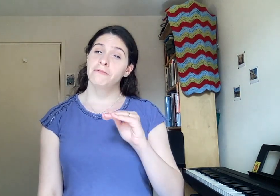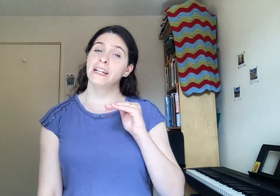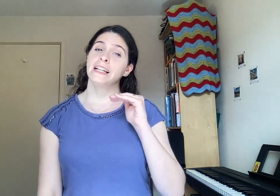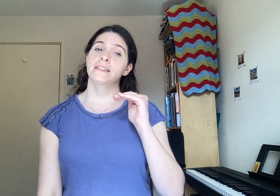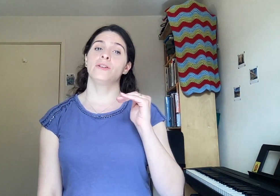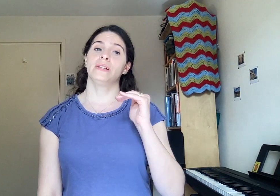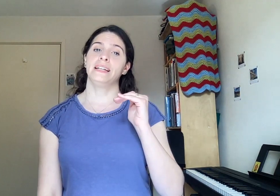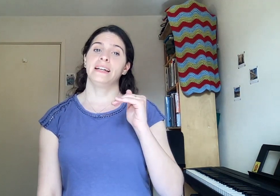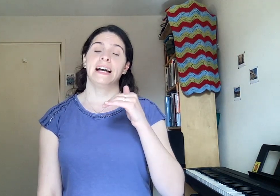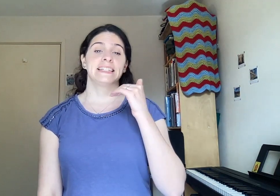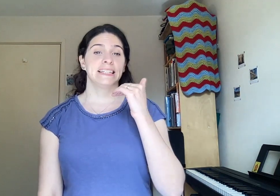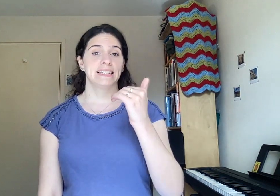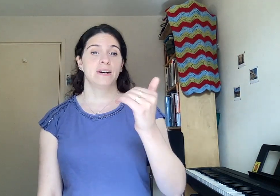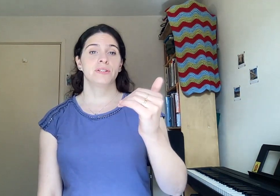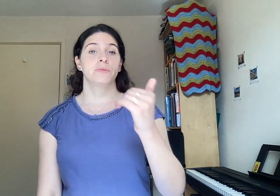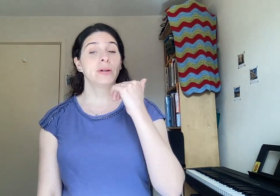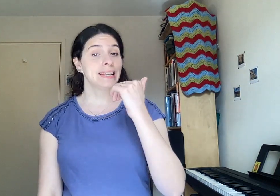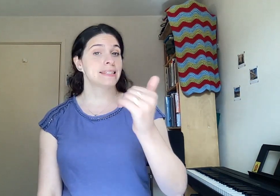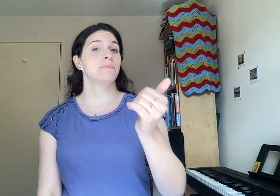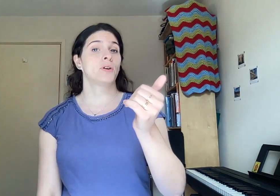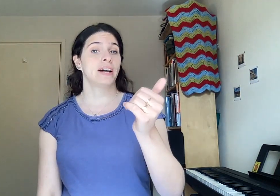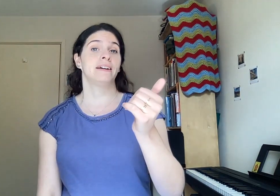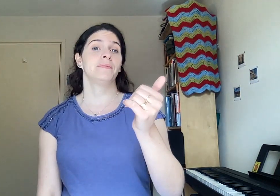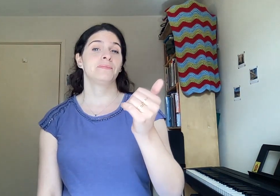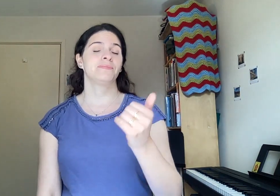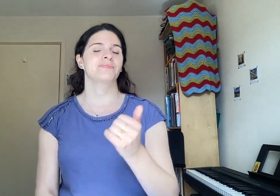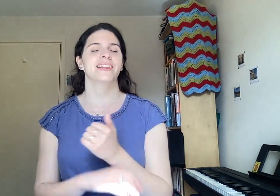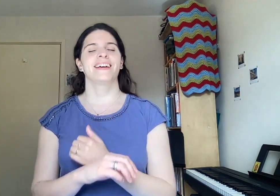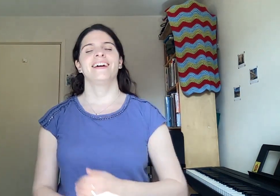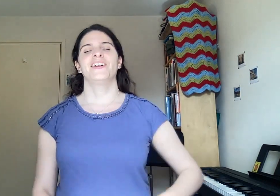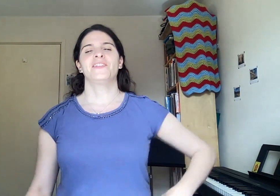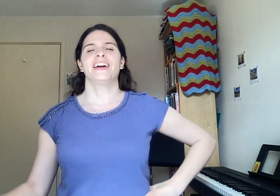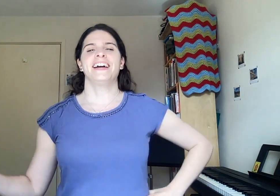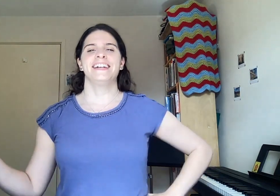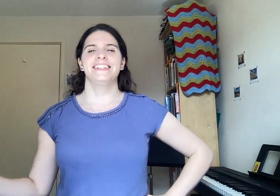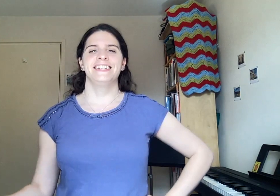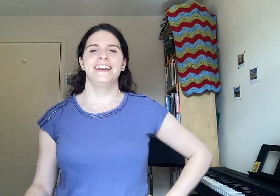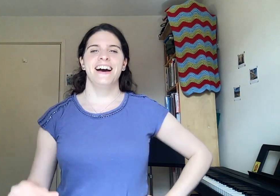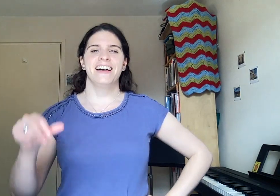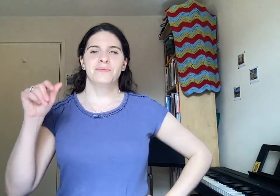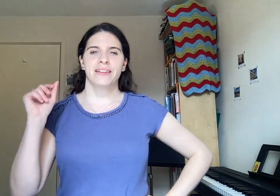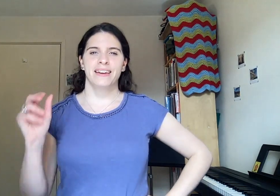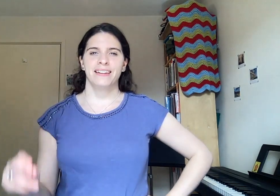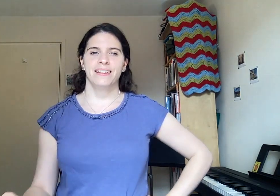really slowly and hissing out releasing more air. Ready and breathe in.